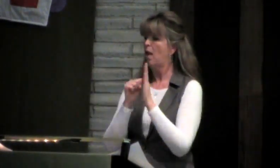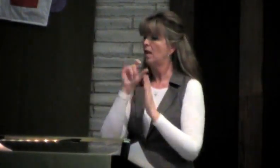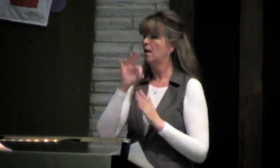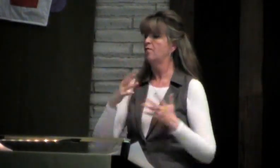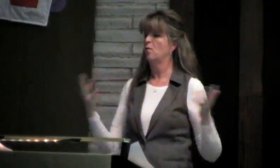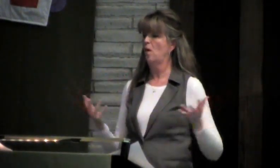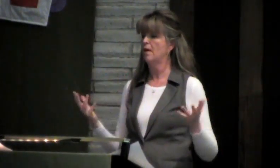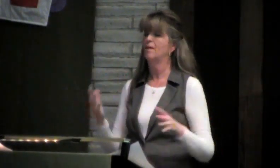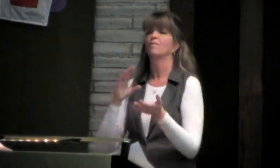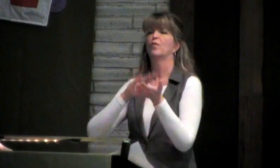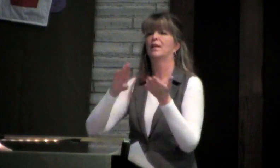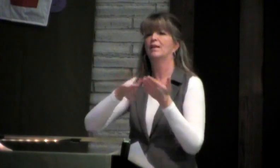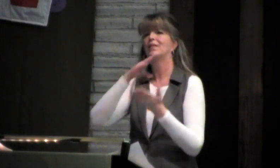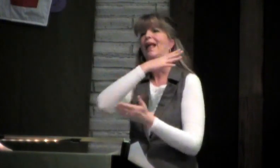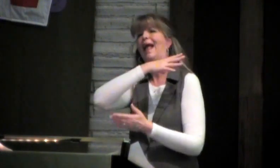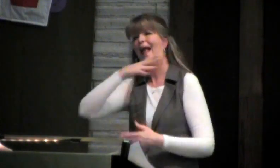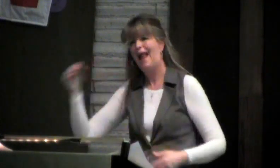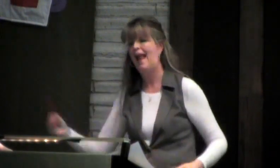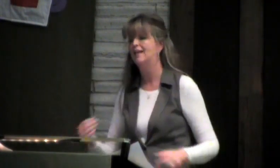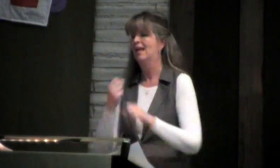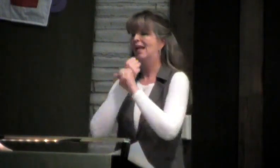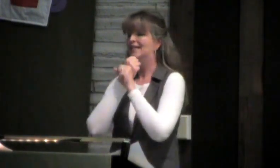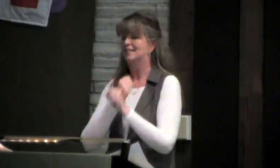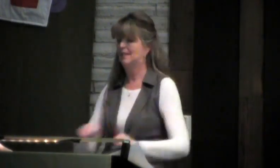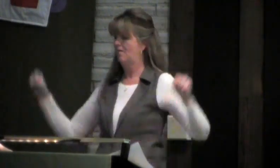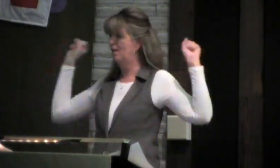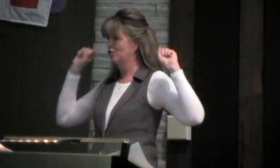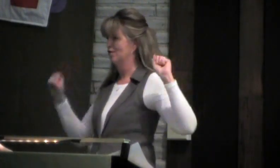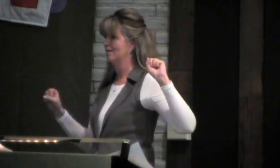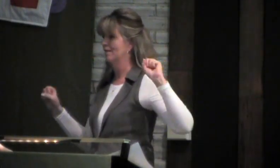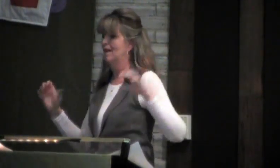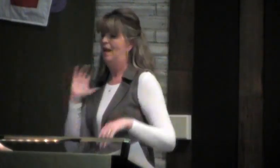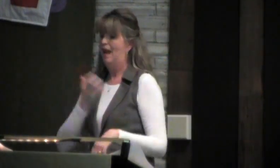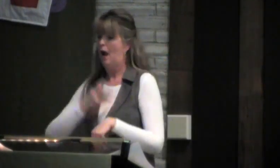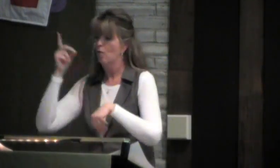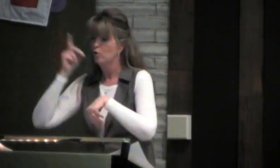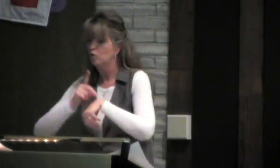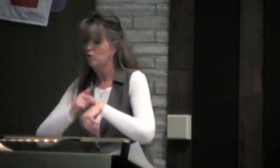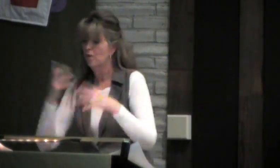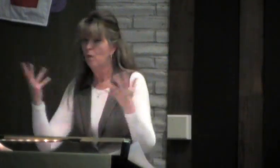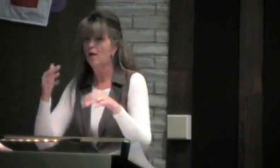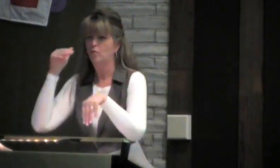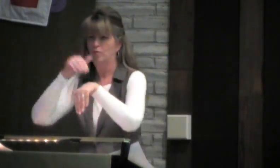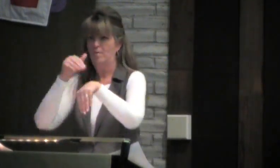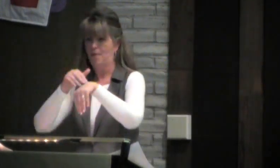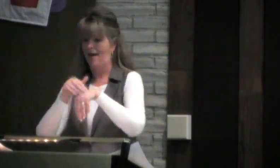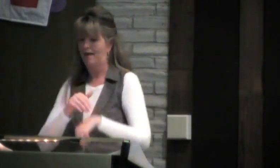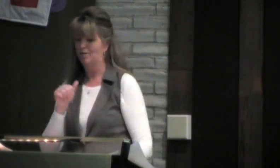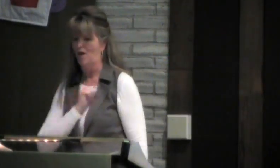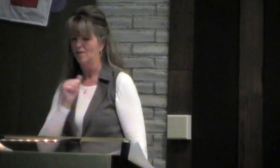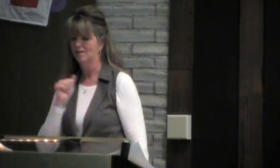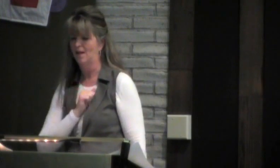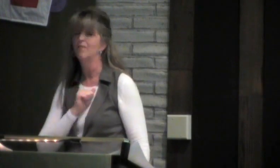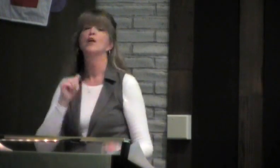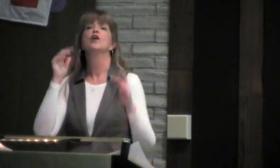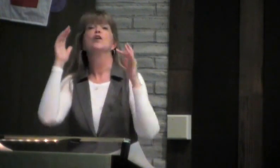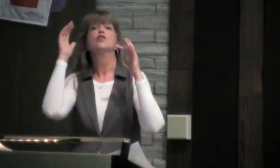ascension were symbols of forgiveness and salvation. So our job is to remind